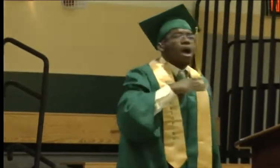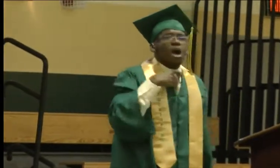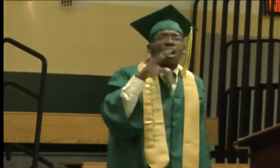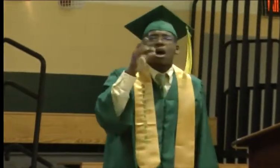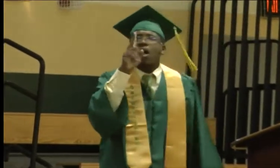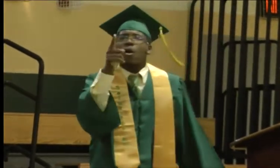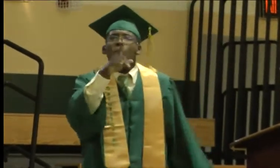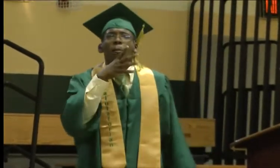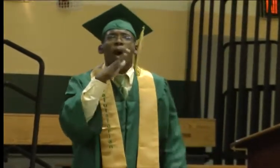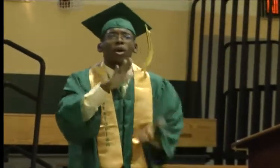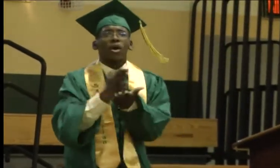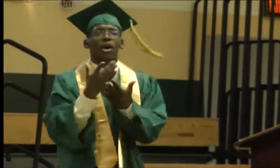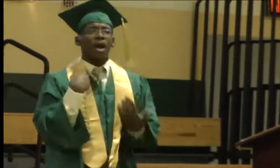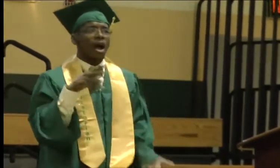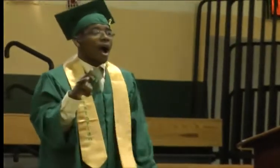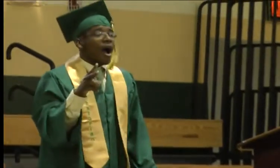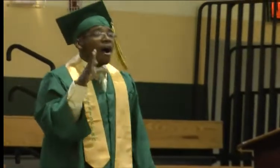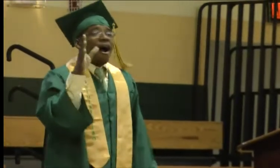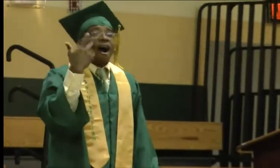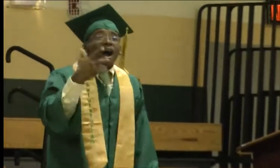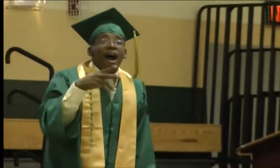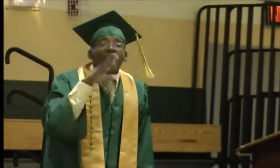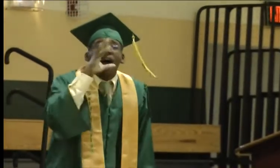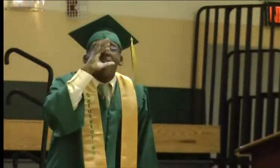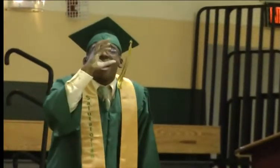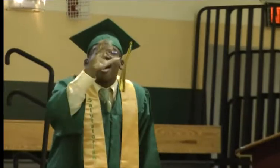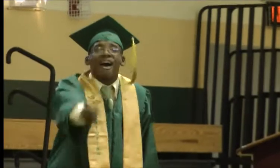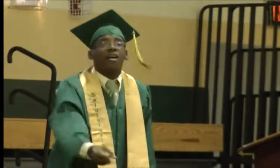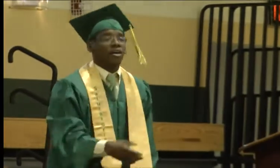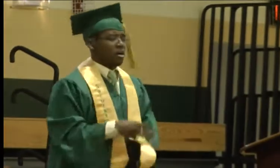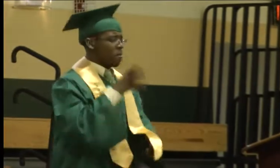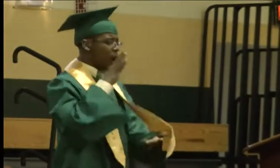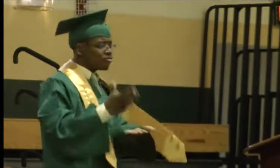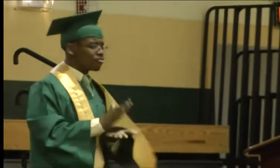And I'd be sitting watching TV or cleaning or something, but I could always smell my mama's food.